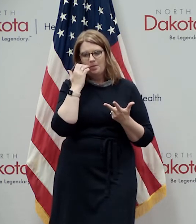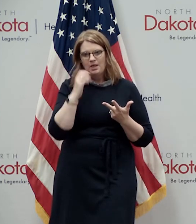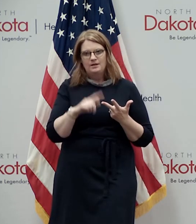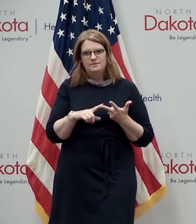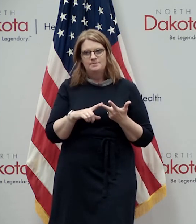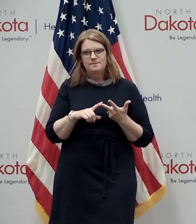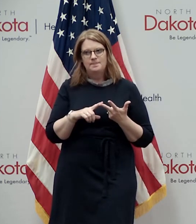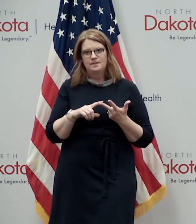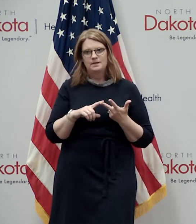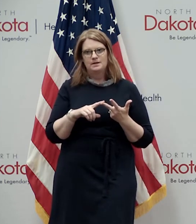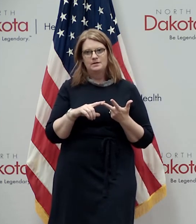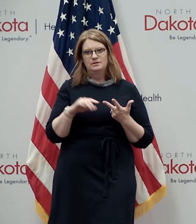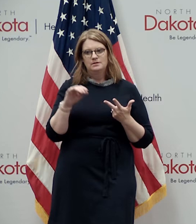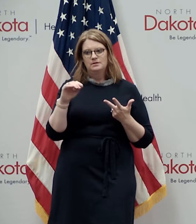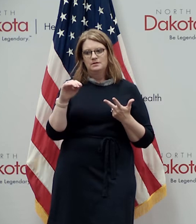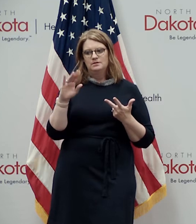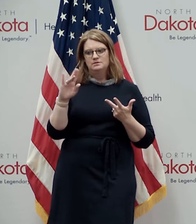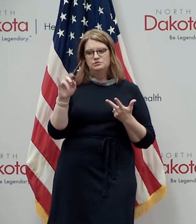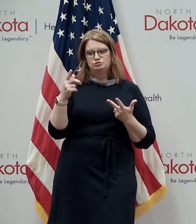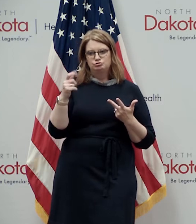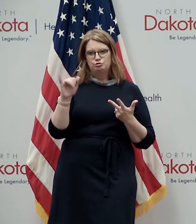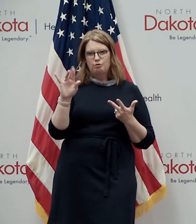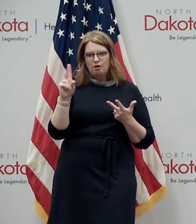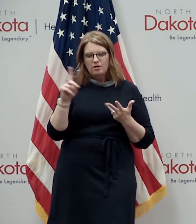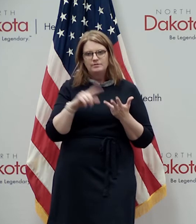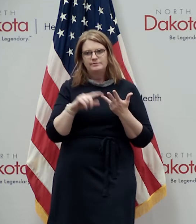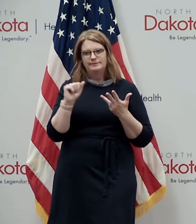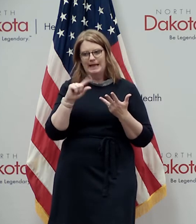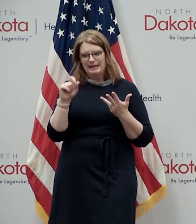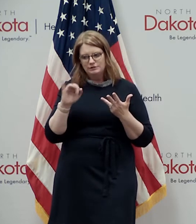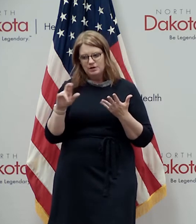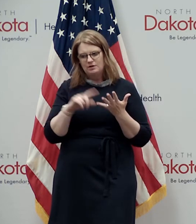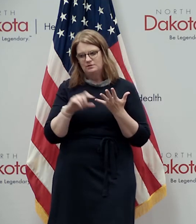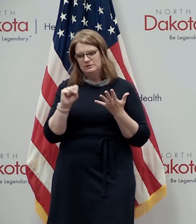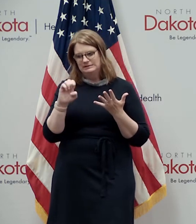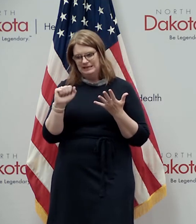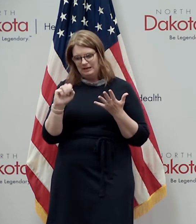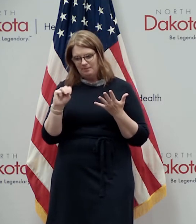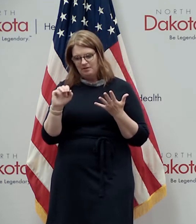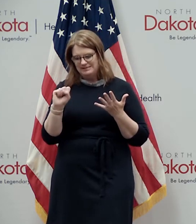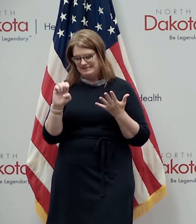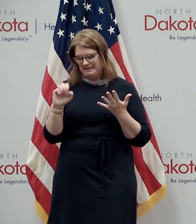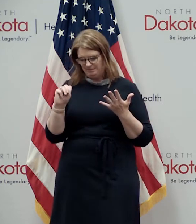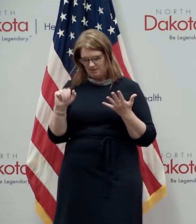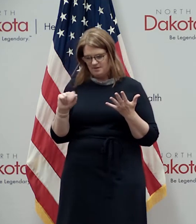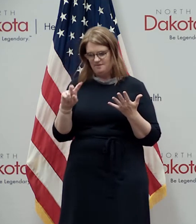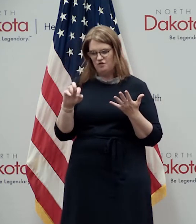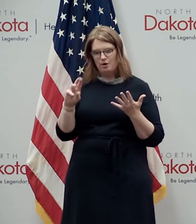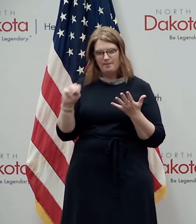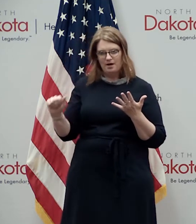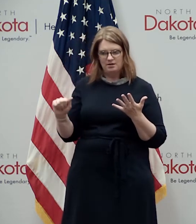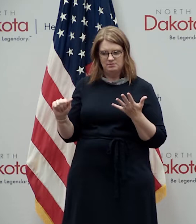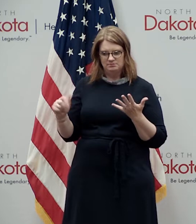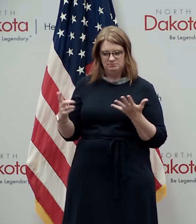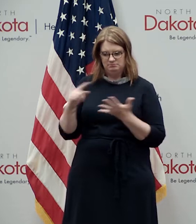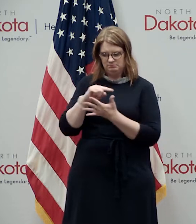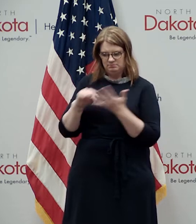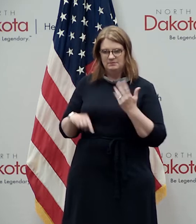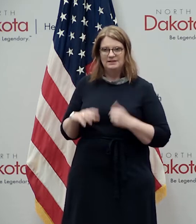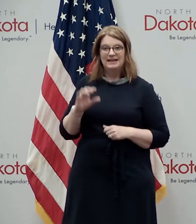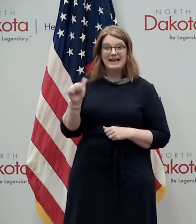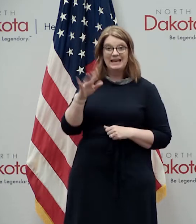know polo check gerard azar sema verma the whole team there uh any governor that said